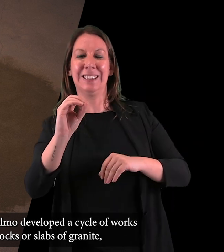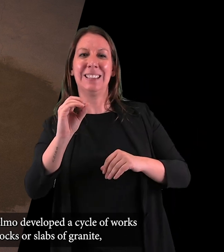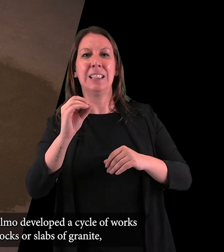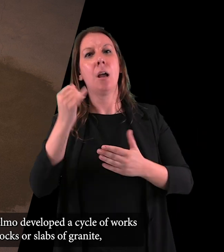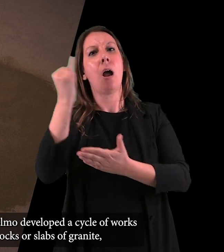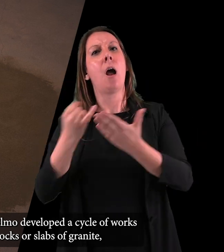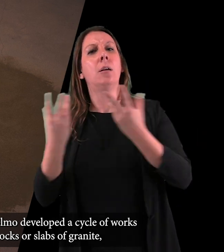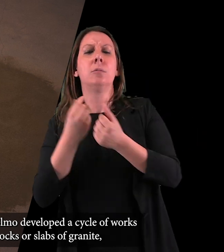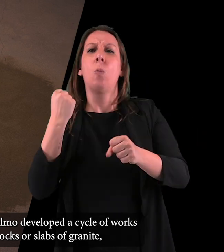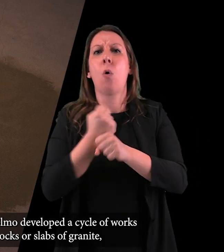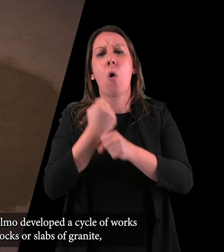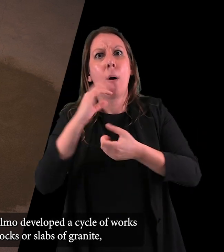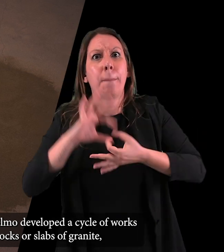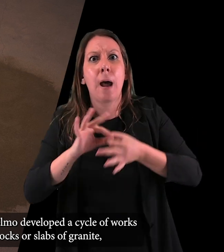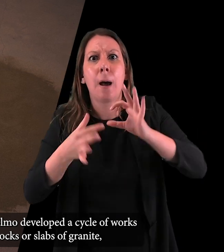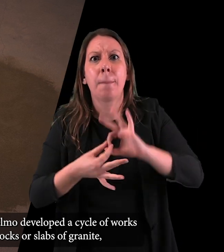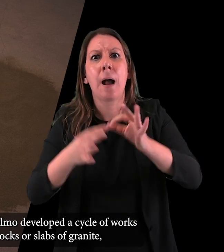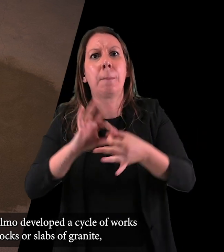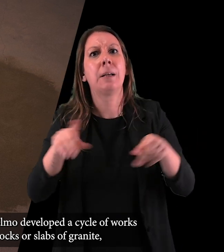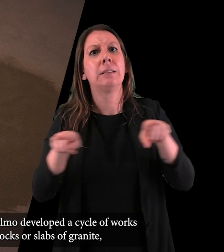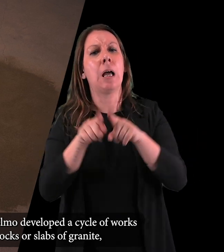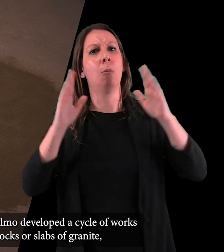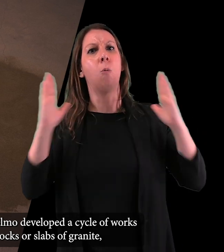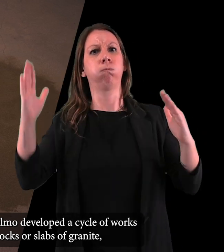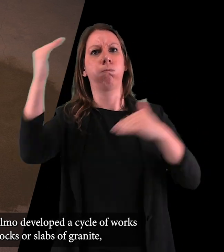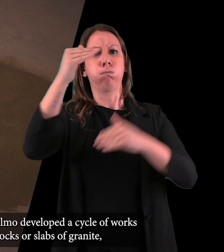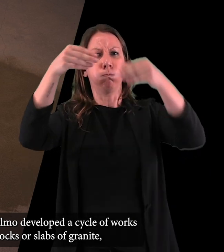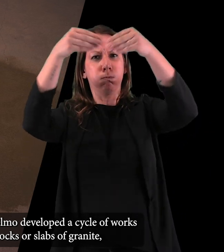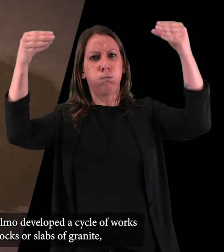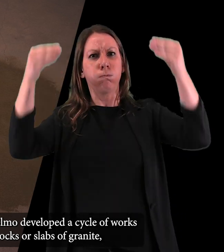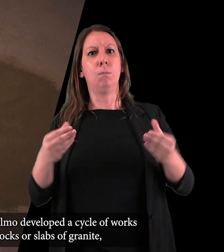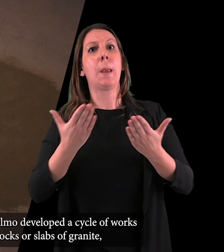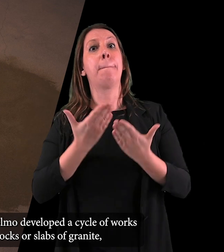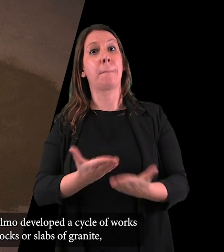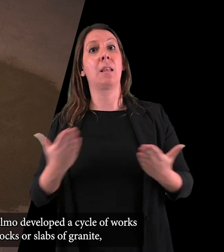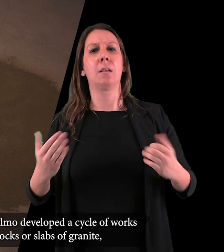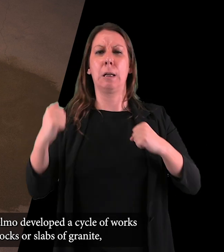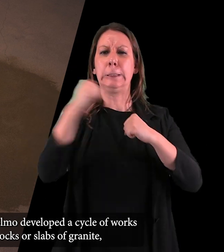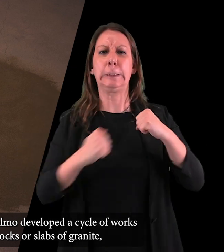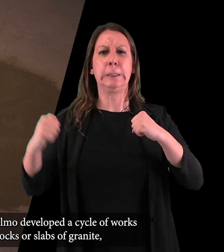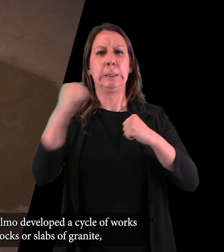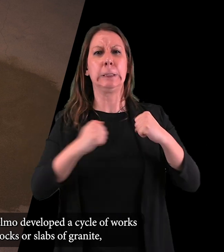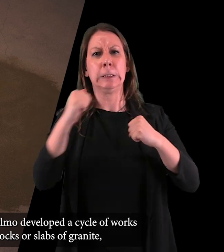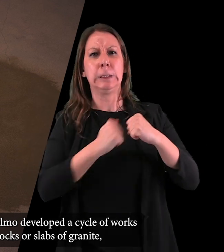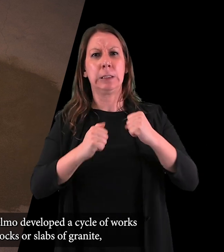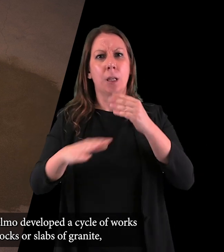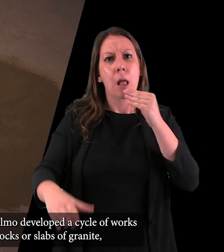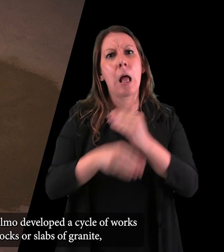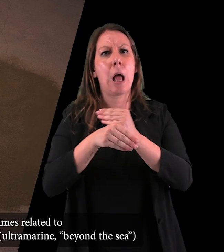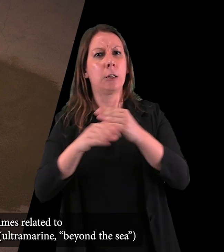Such as the power of the physical forces that govern the Universe During the